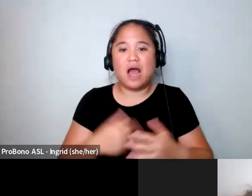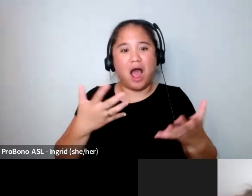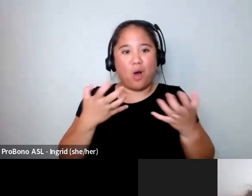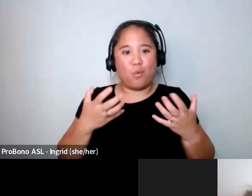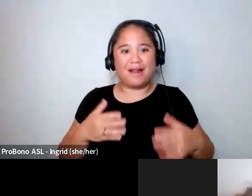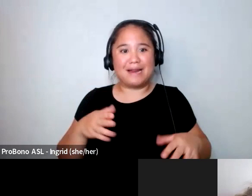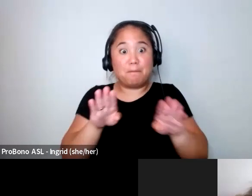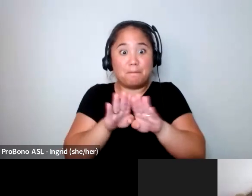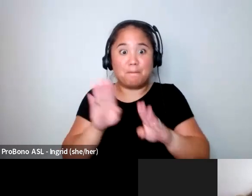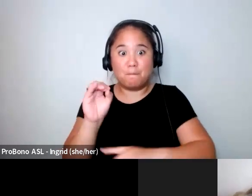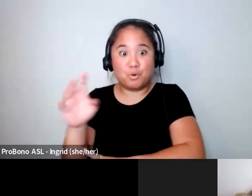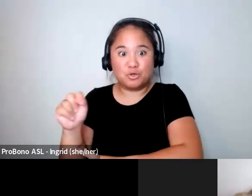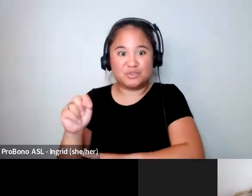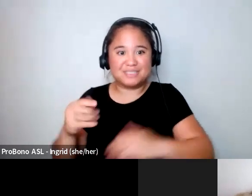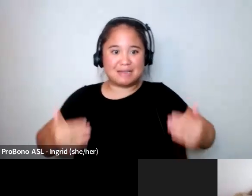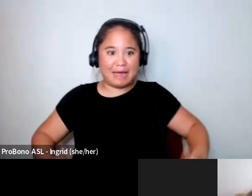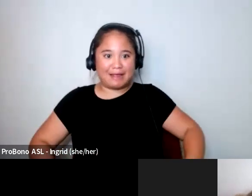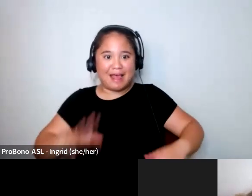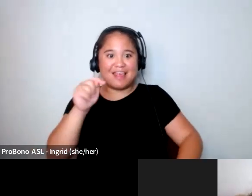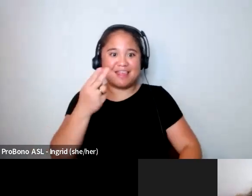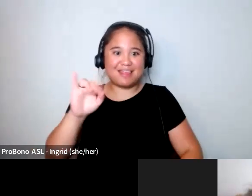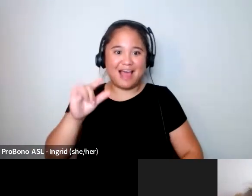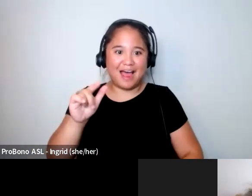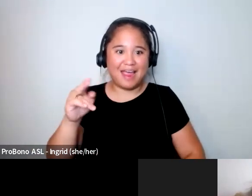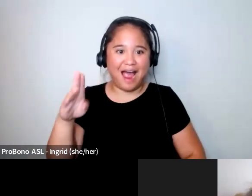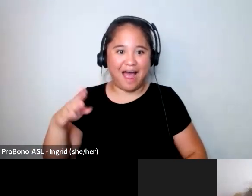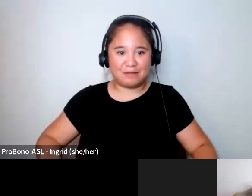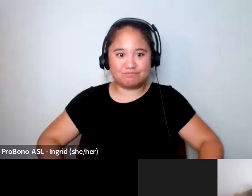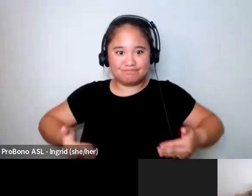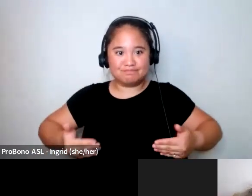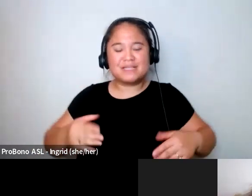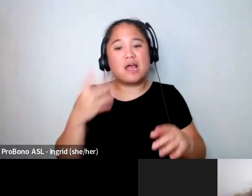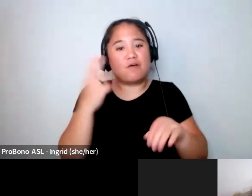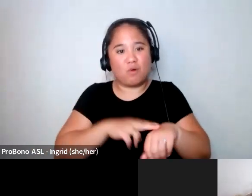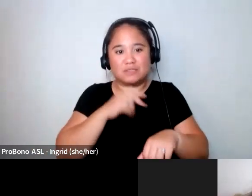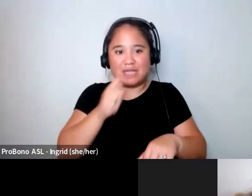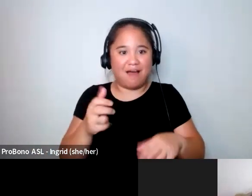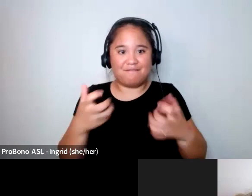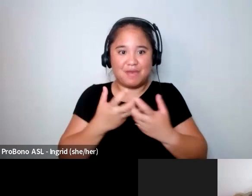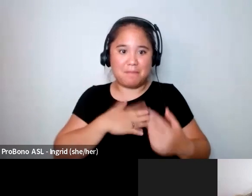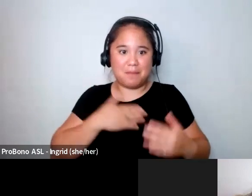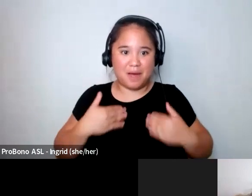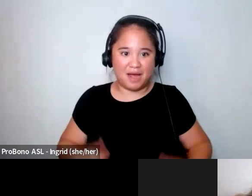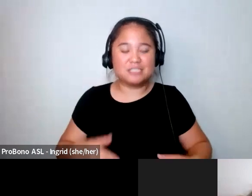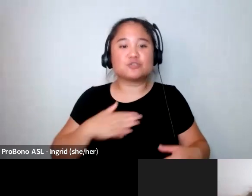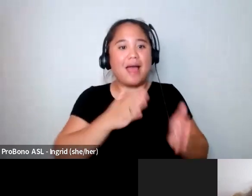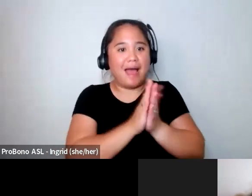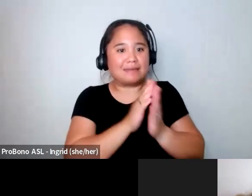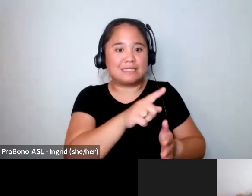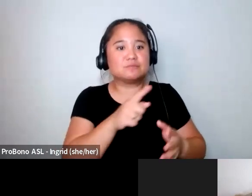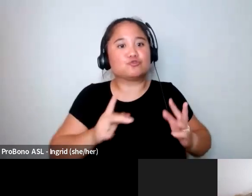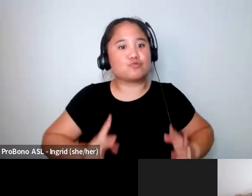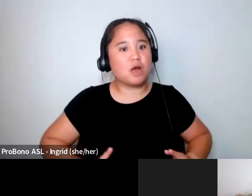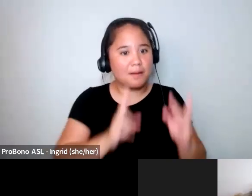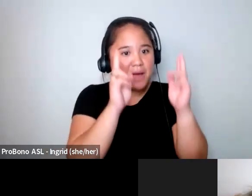boots right like thigh high kind of white go-go boots and of course they're not going to fit my body so then i you know had him cut them